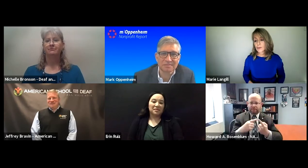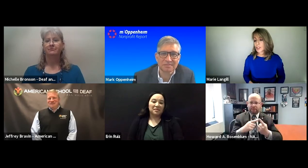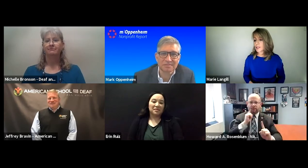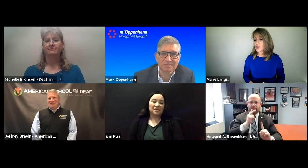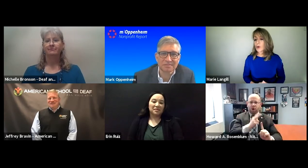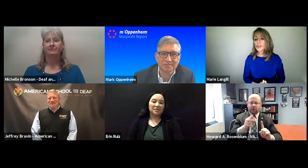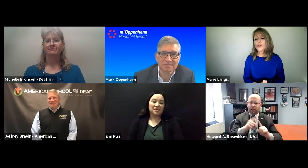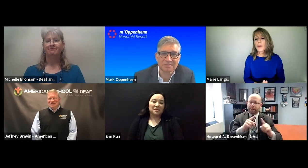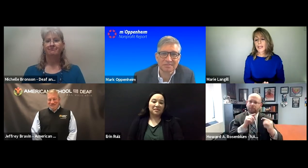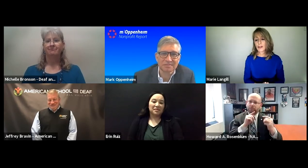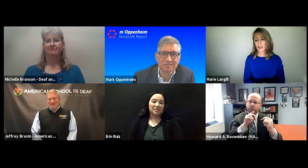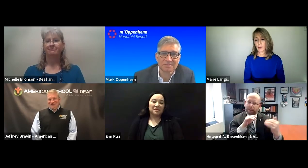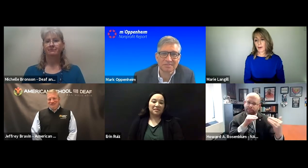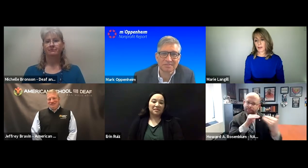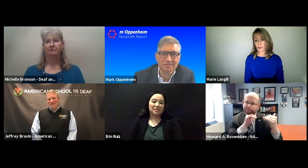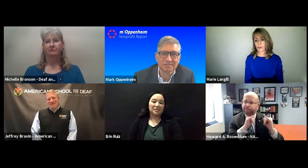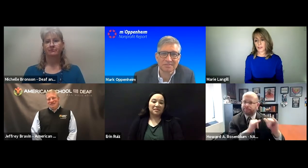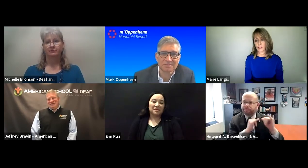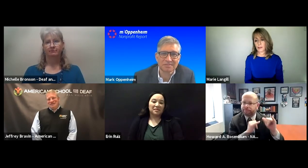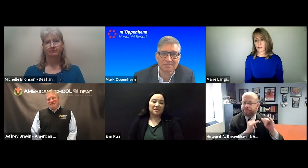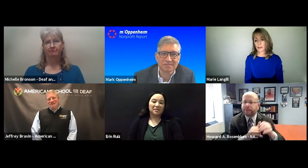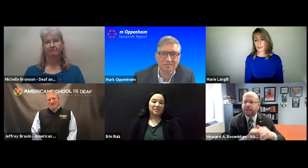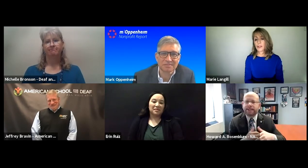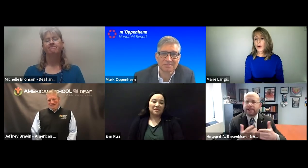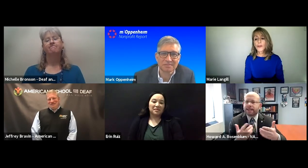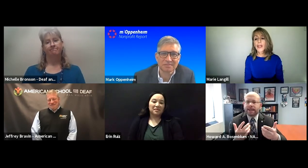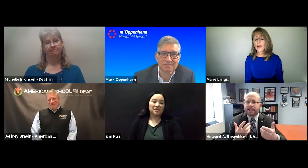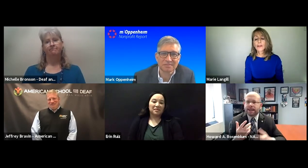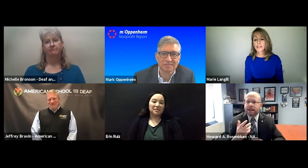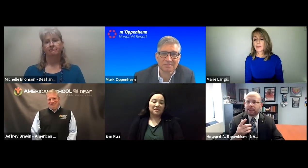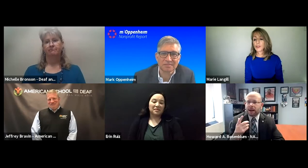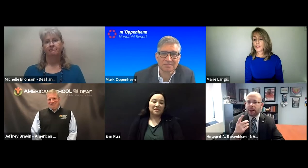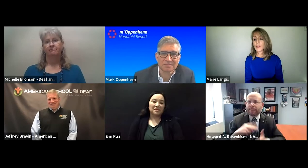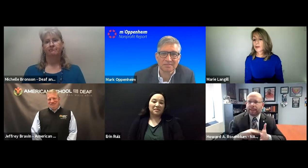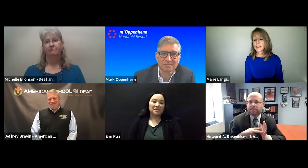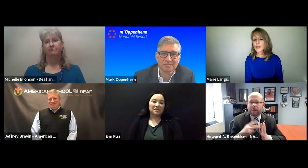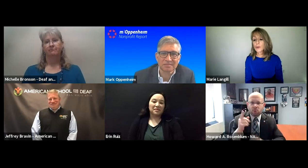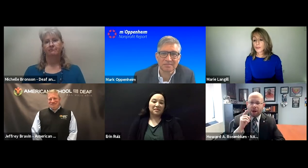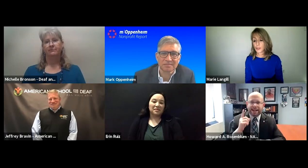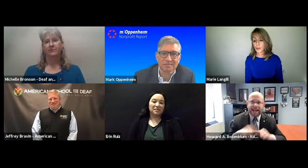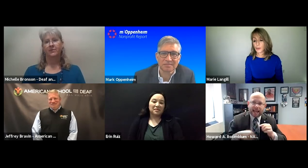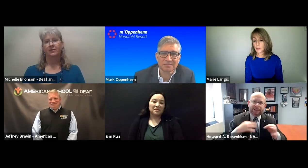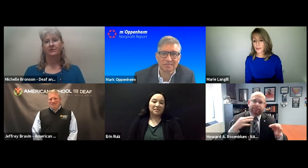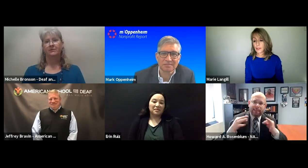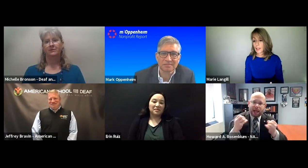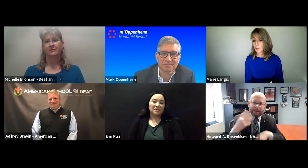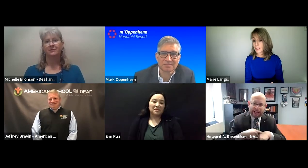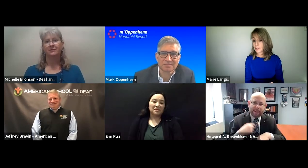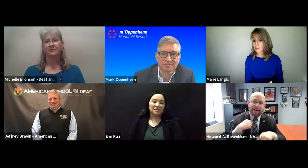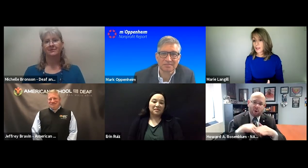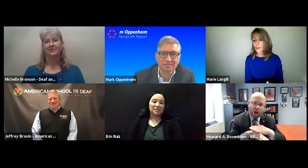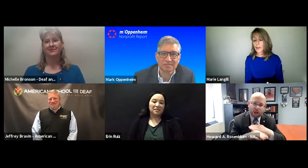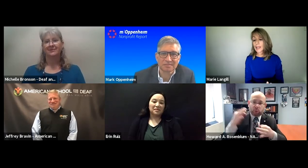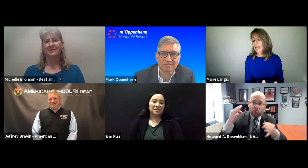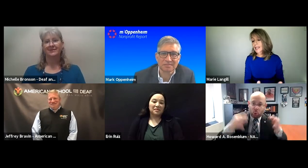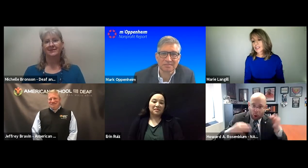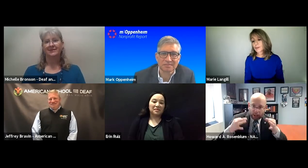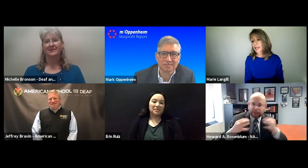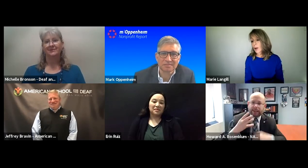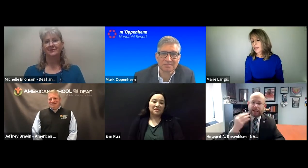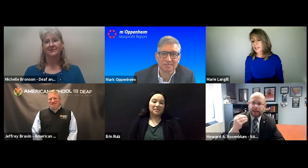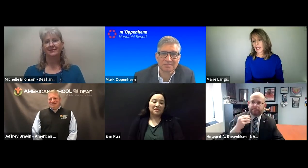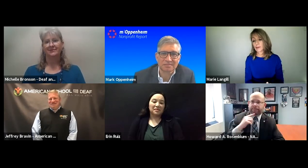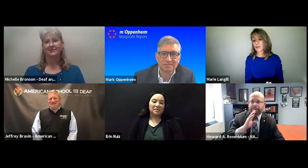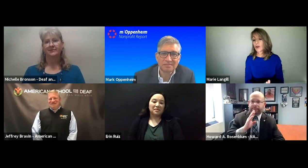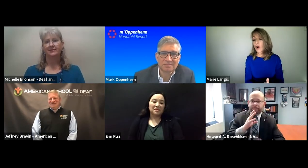Again, what Michelle said, don't assume anything about the person. Know that they are the same as you and they are as equal to you. It means I can